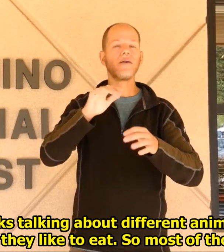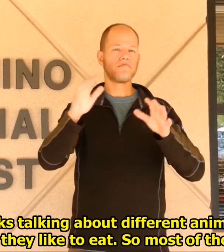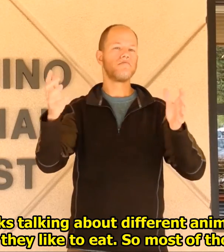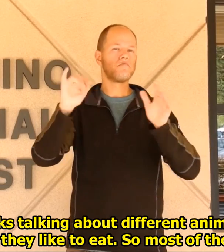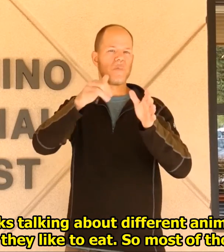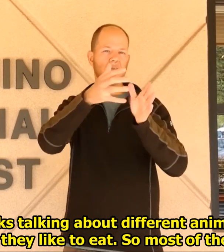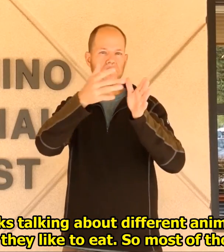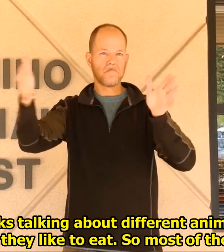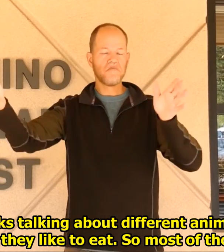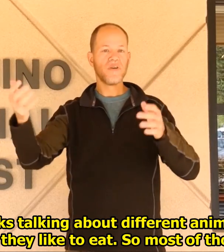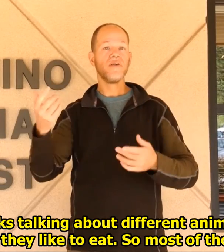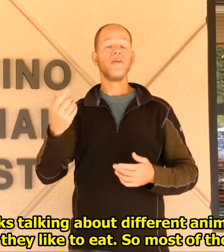at night, what they like to eat.